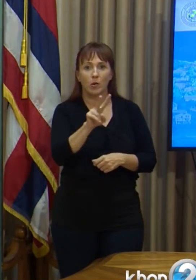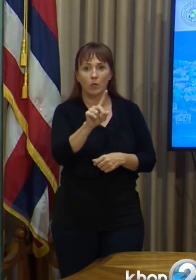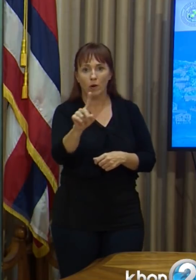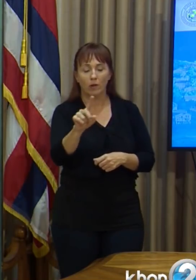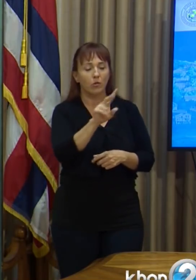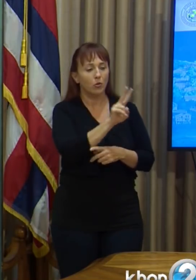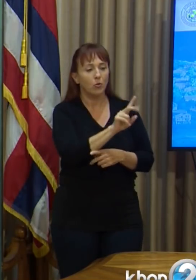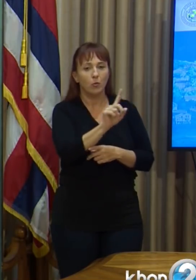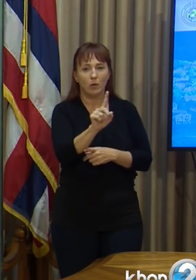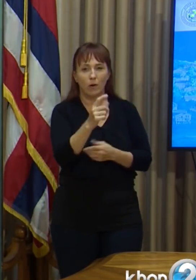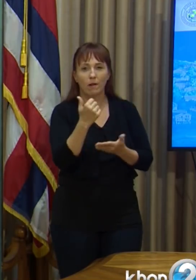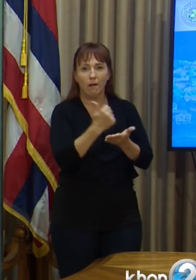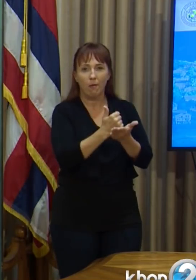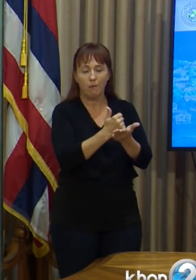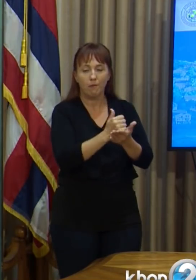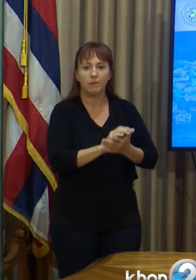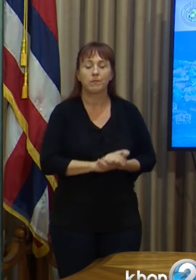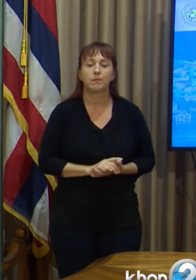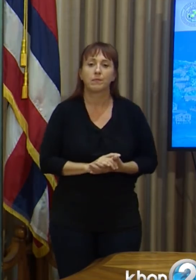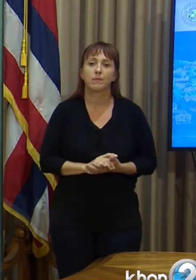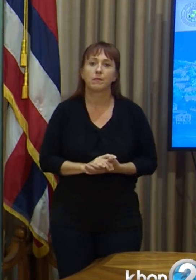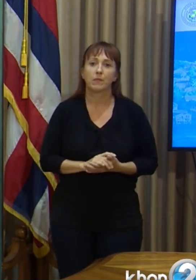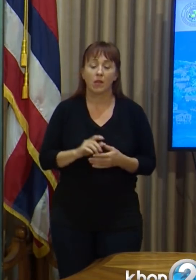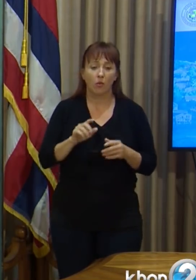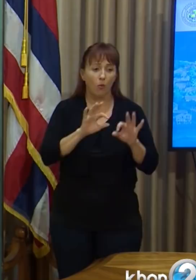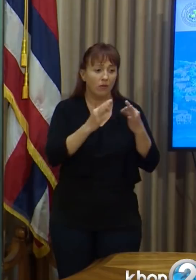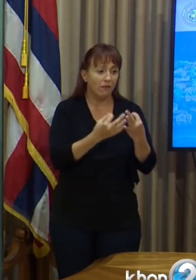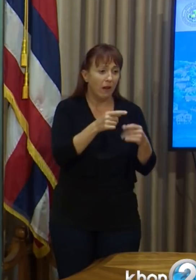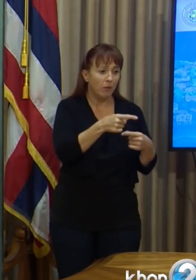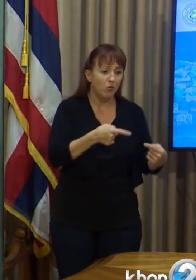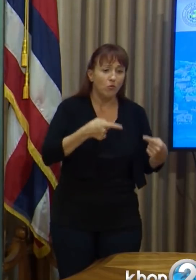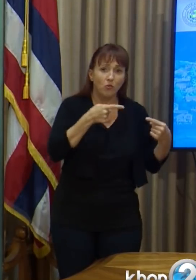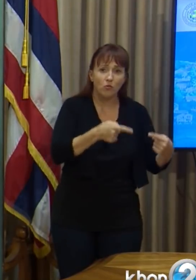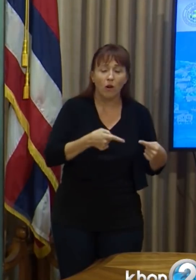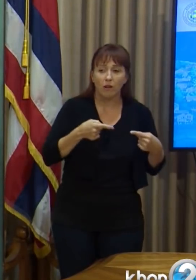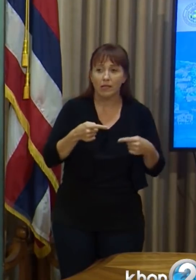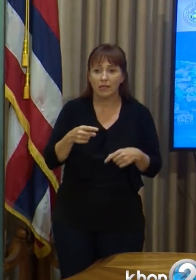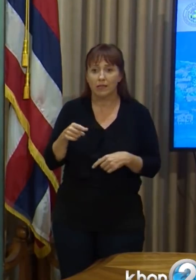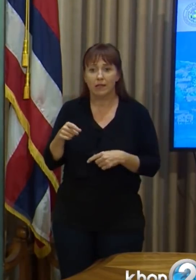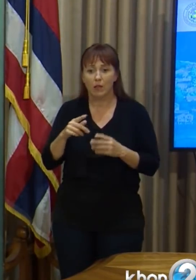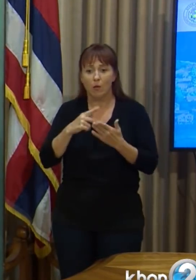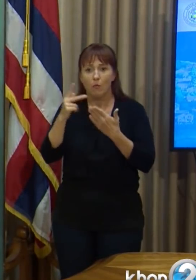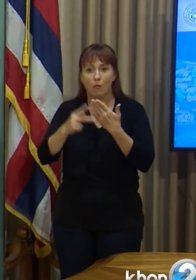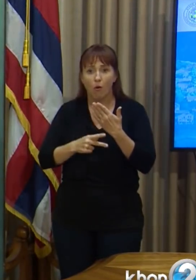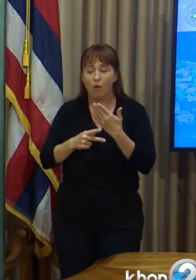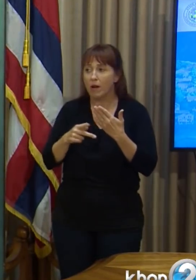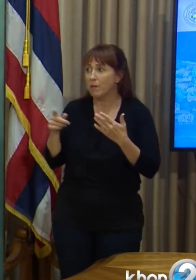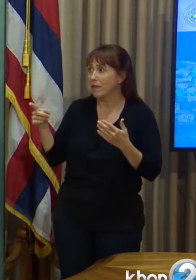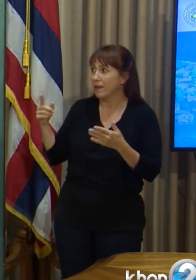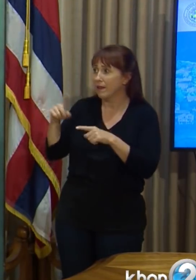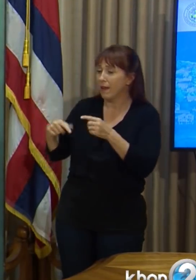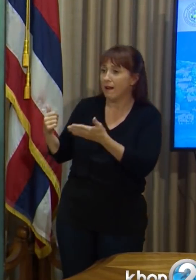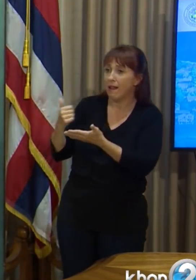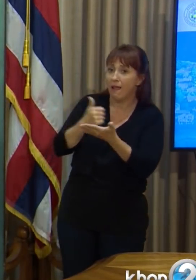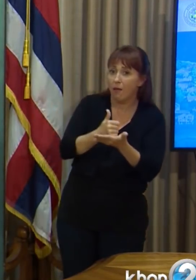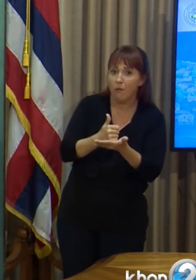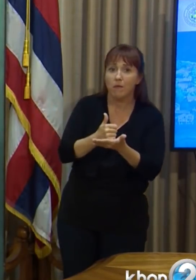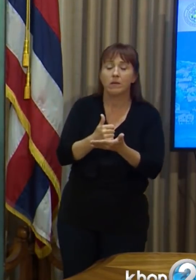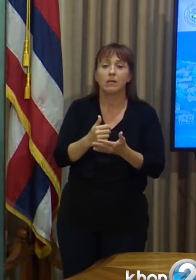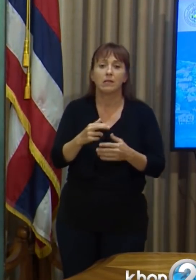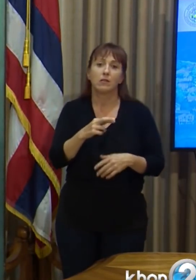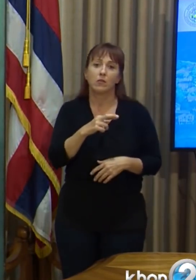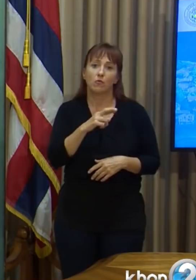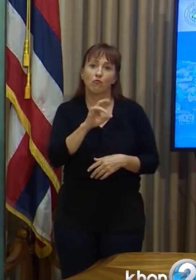economic contractionist put housing at risk for ALICE families and others. This program will help people hold on to what they work so hard for.